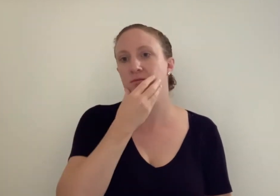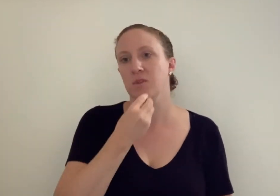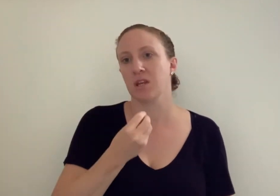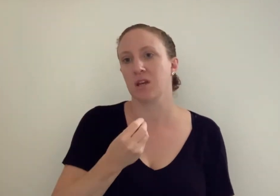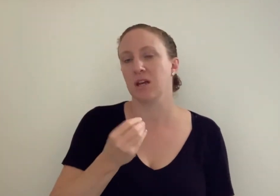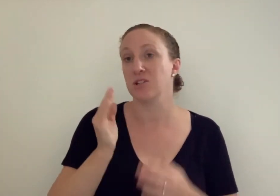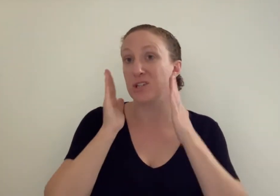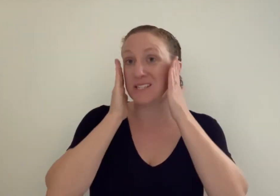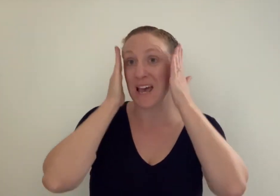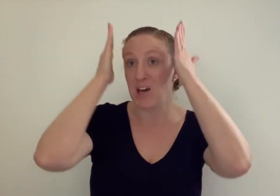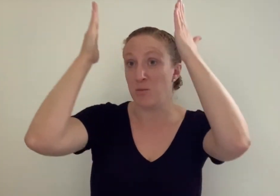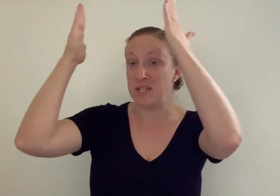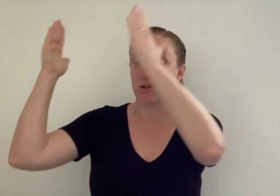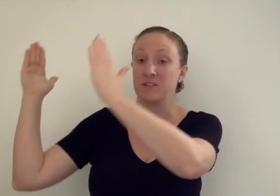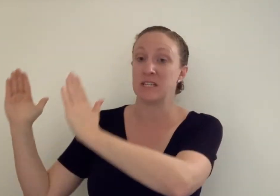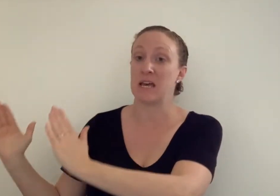He took his helmet off his head.